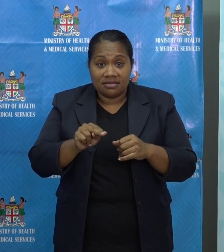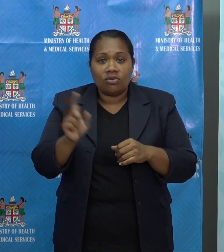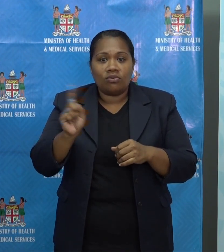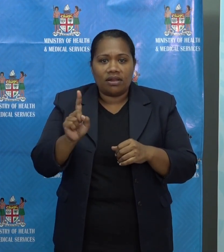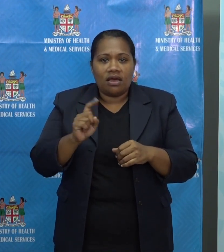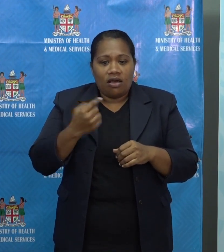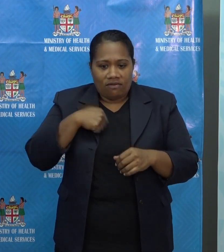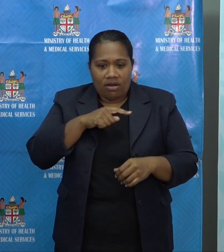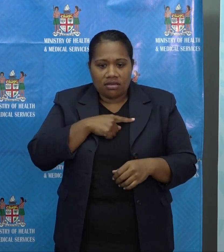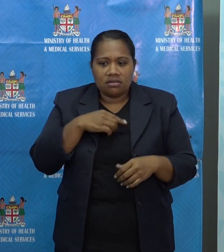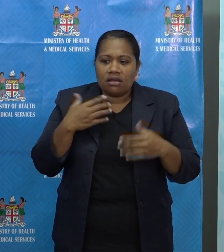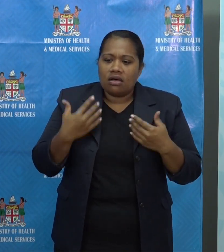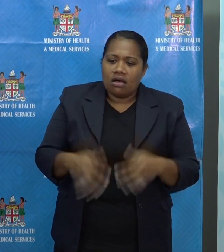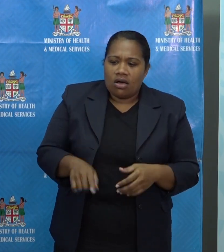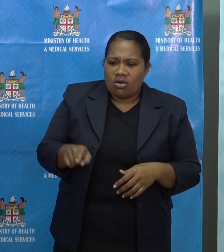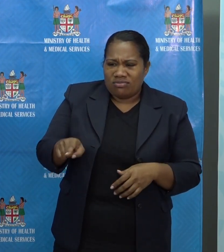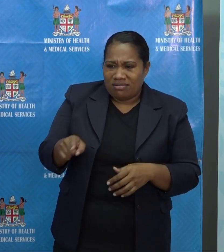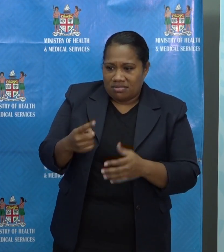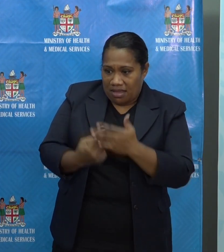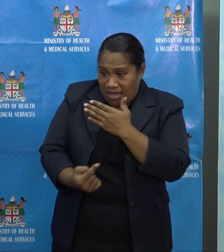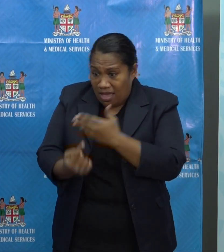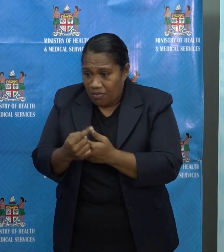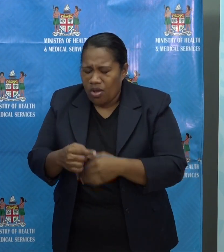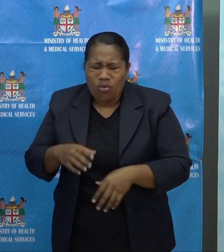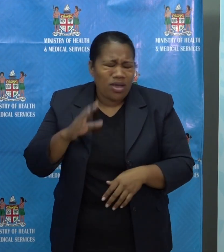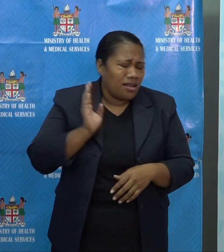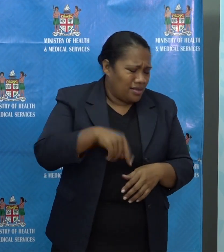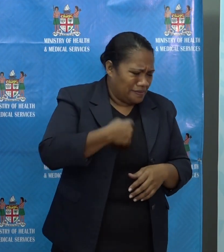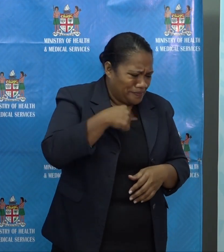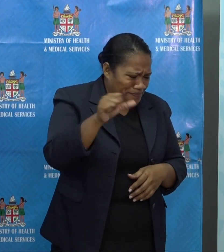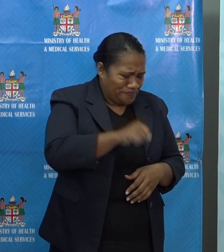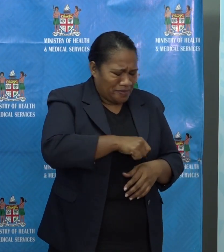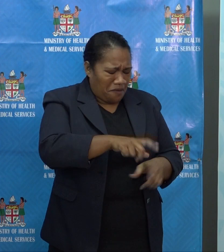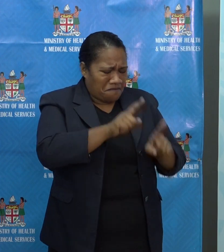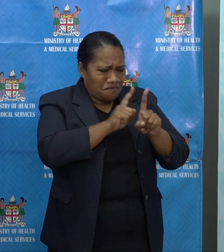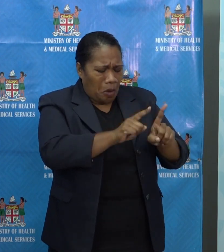family and we say, man, I should have followed the advice. That's not good.